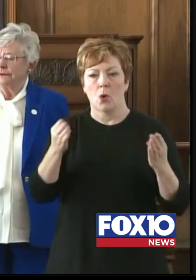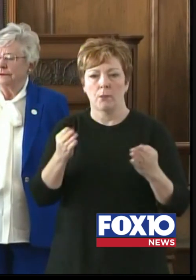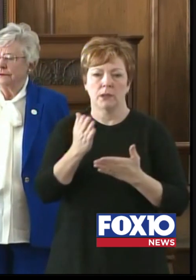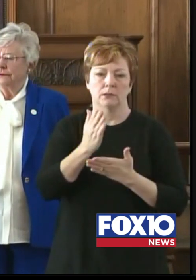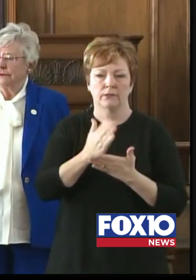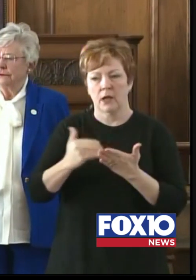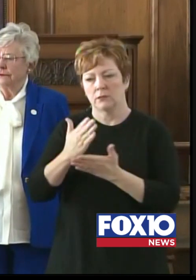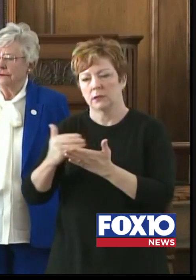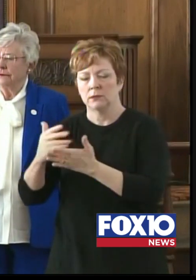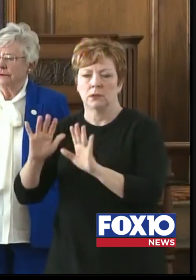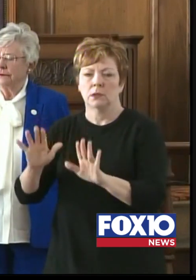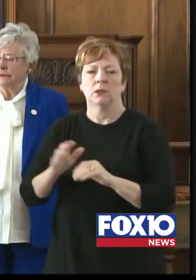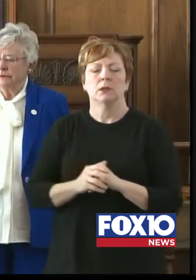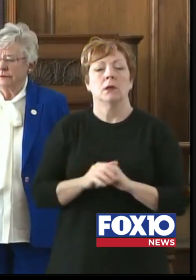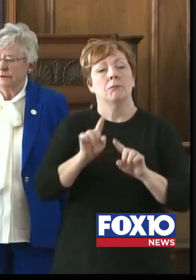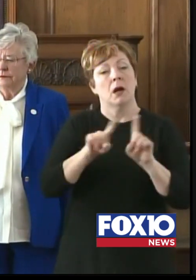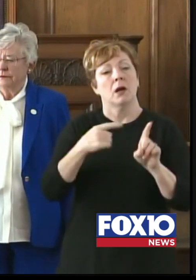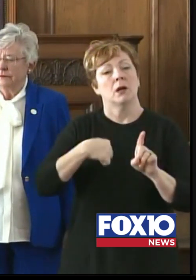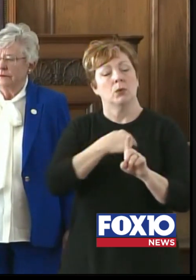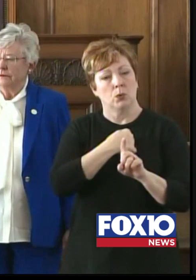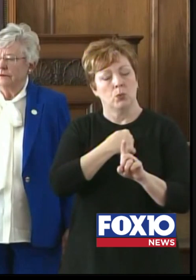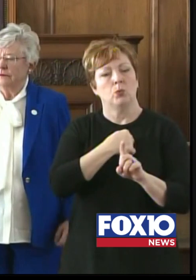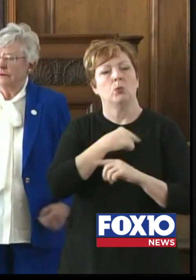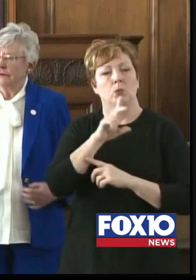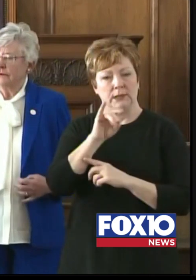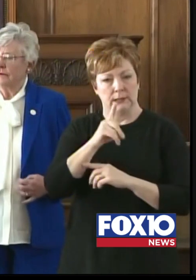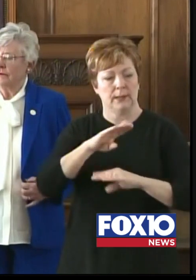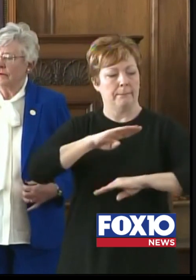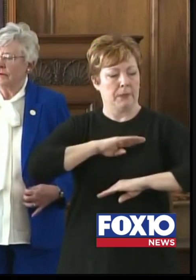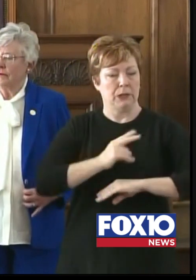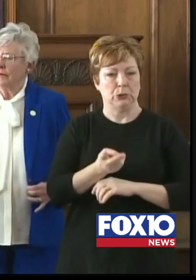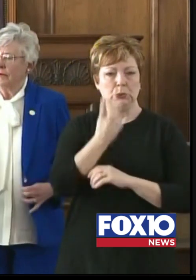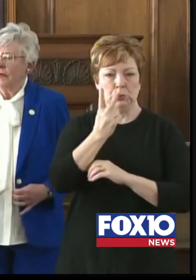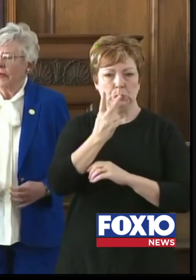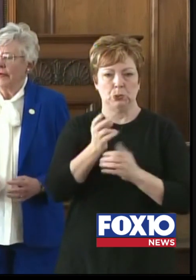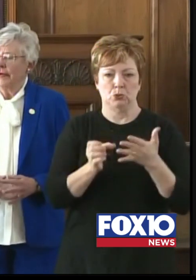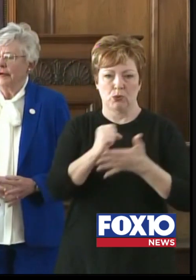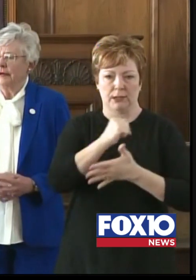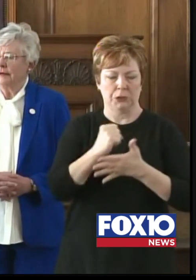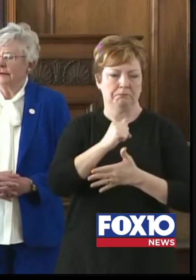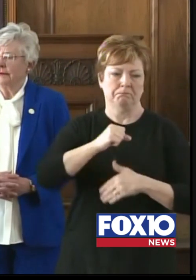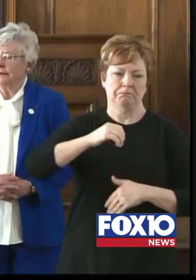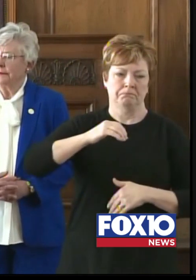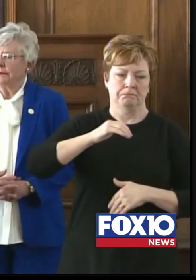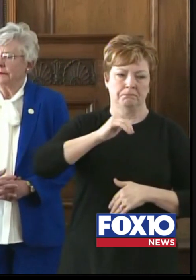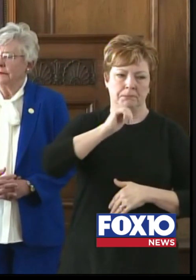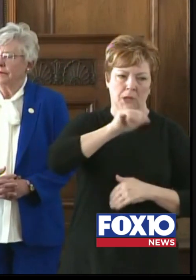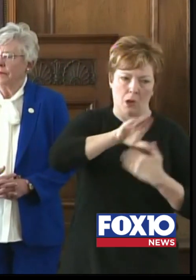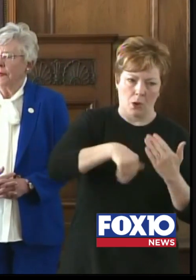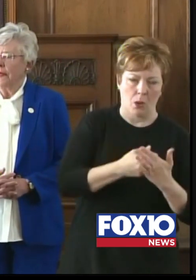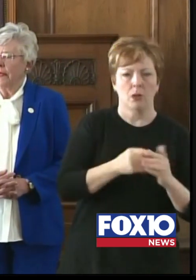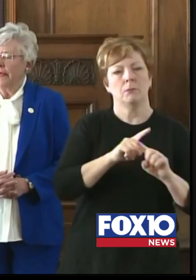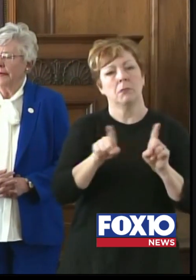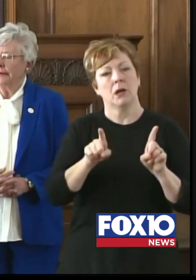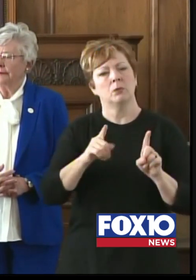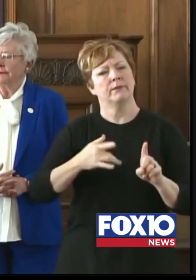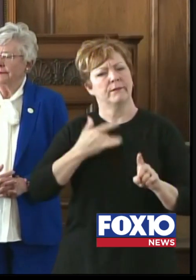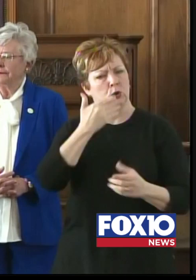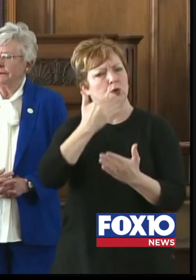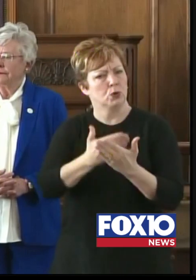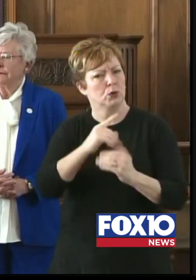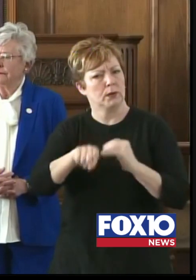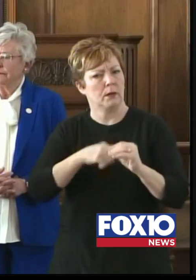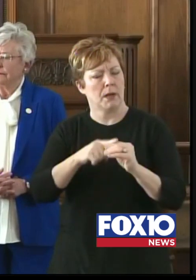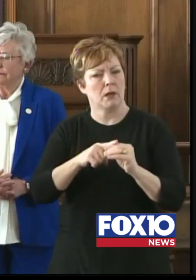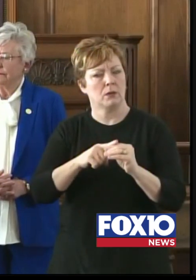We have met two of those three gating criteria. We have not met all of those criteria. We feel good about the